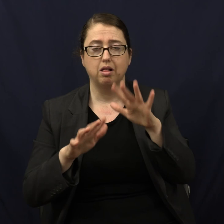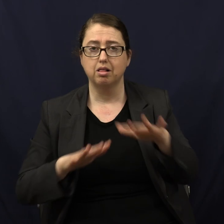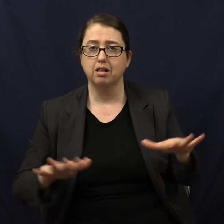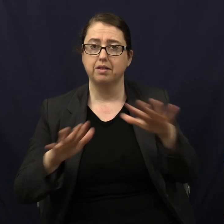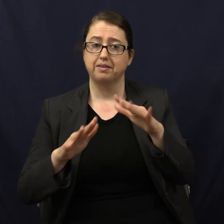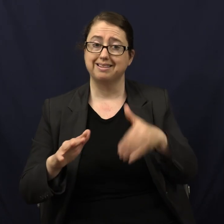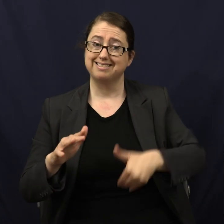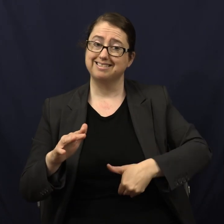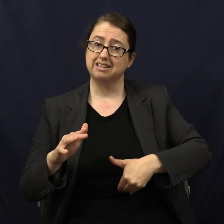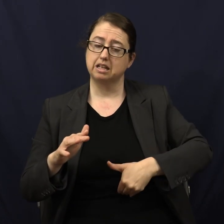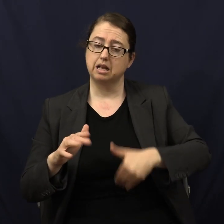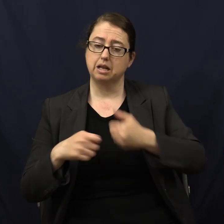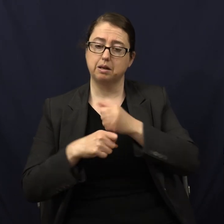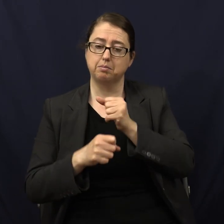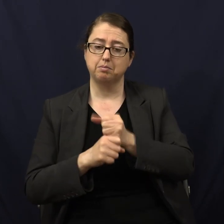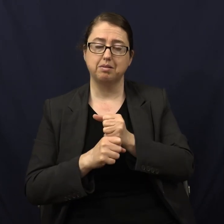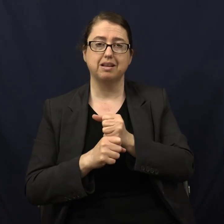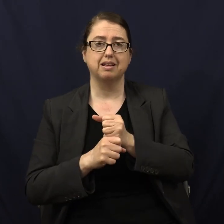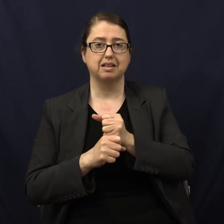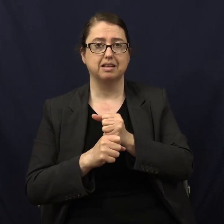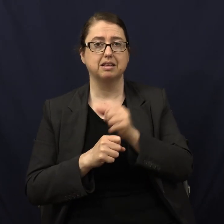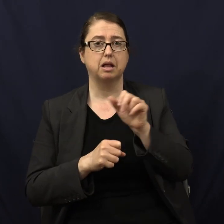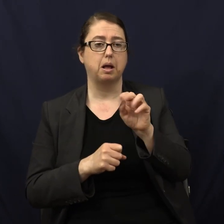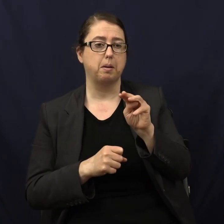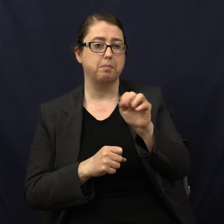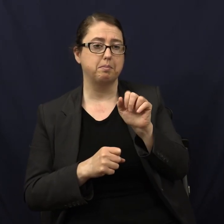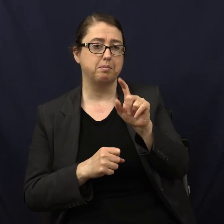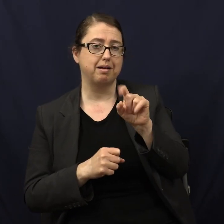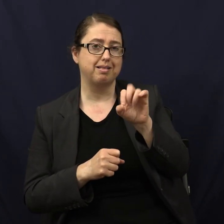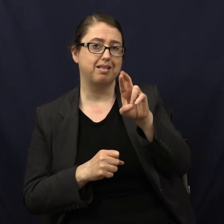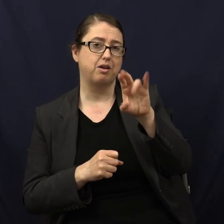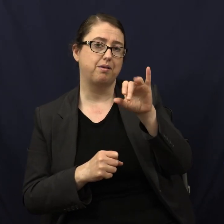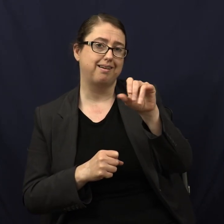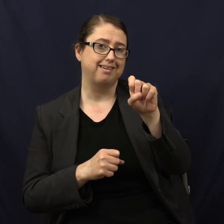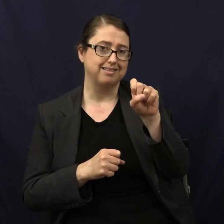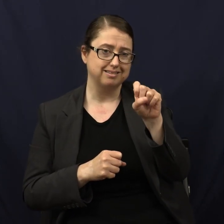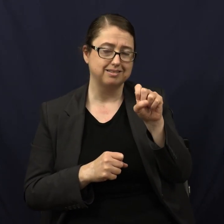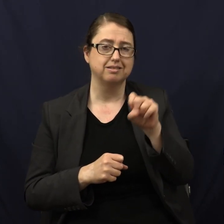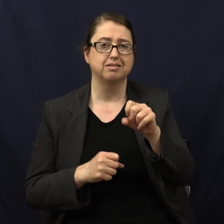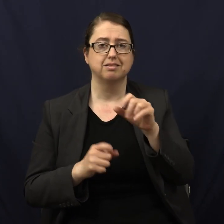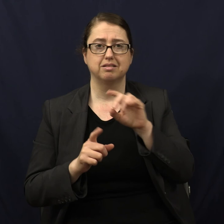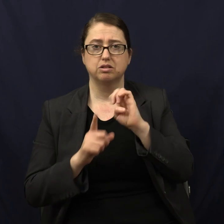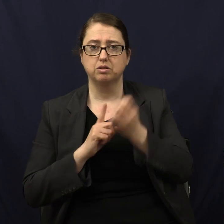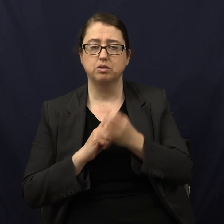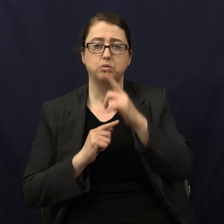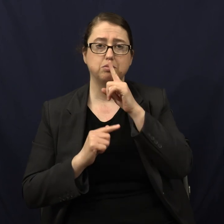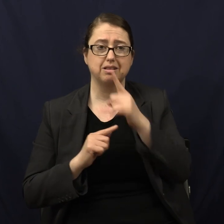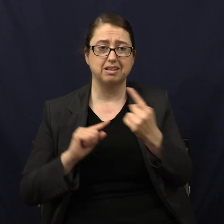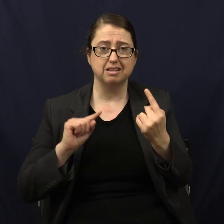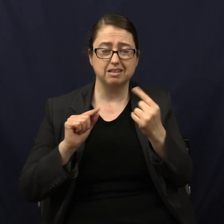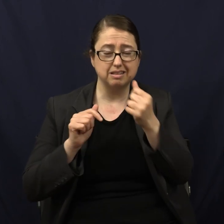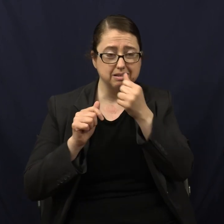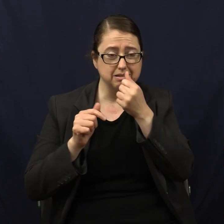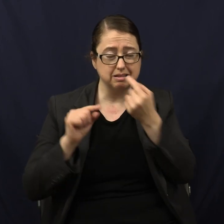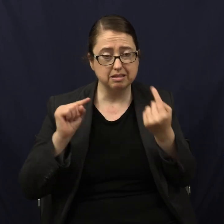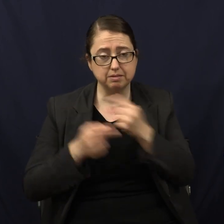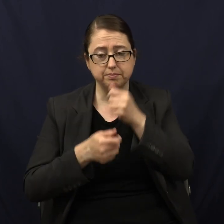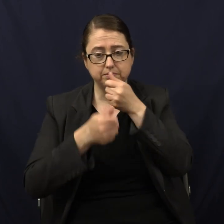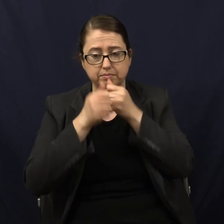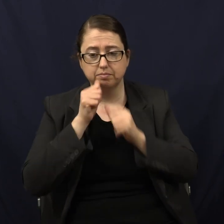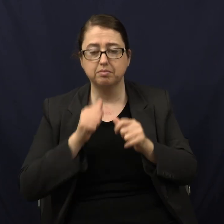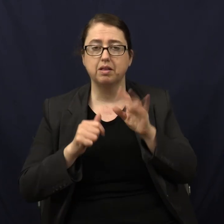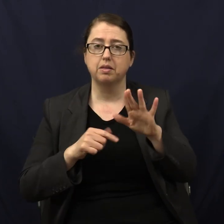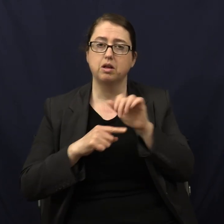creates for them a malarious atmosphere. They bring upon themselves suffering that no one can alleviate. Let them bring their daily